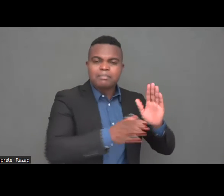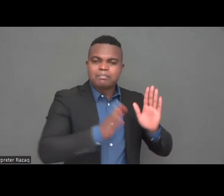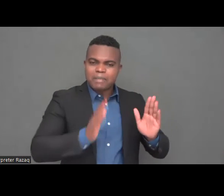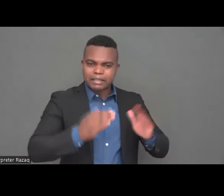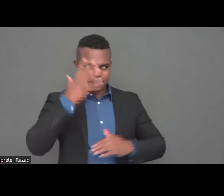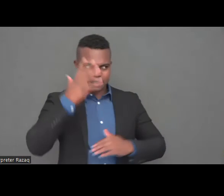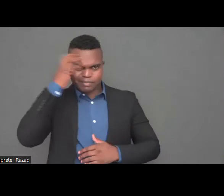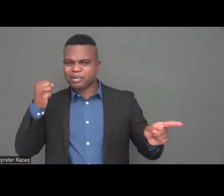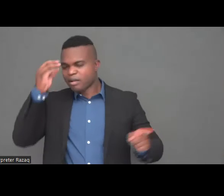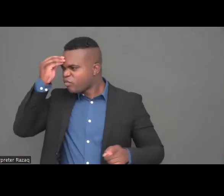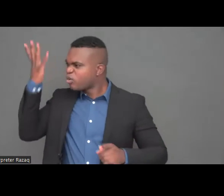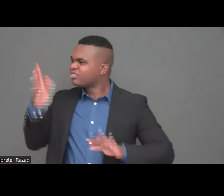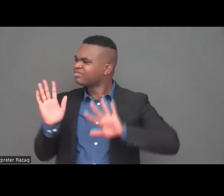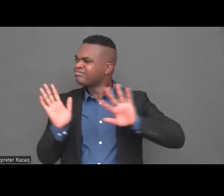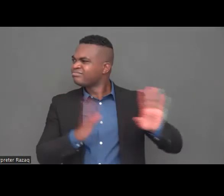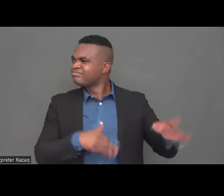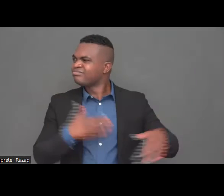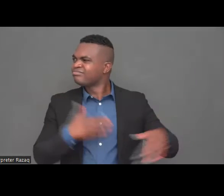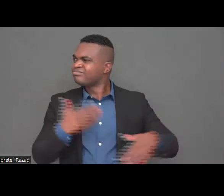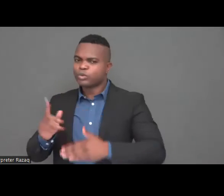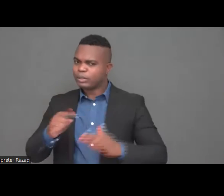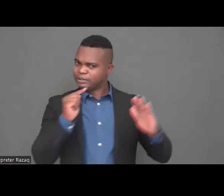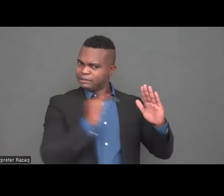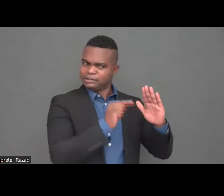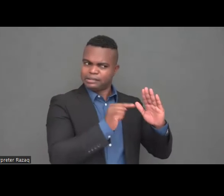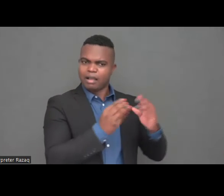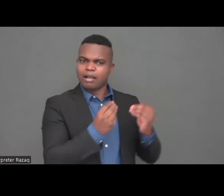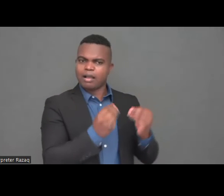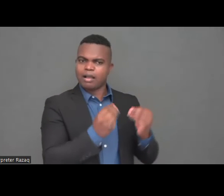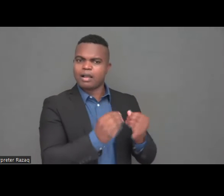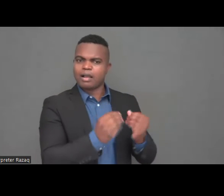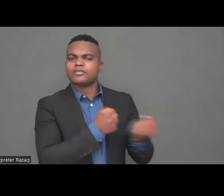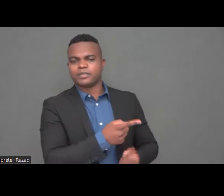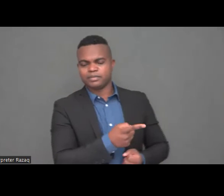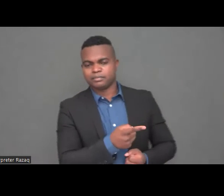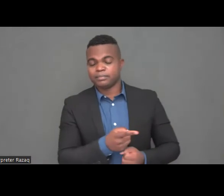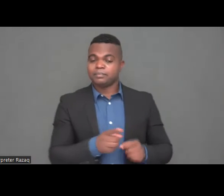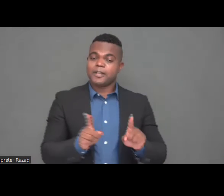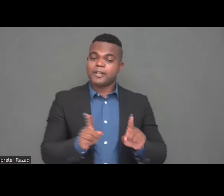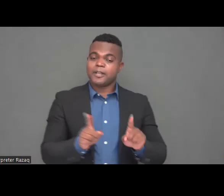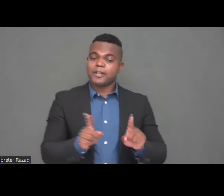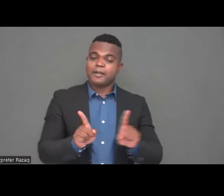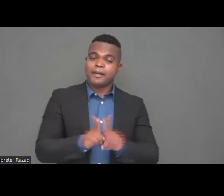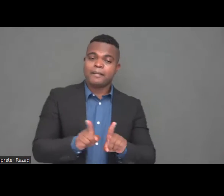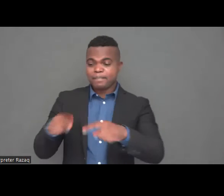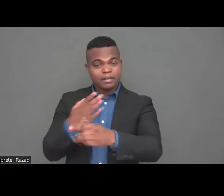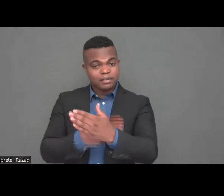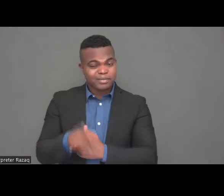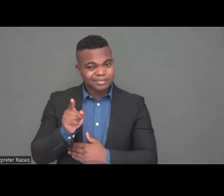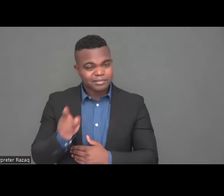to evacuate by themselves are not being